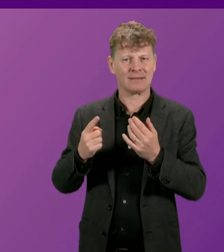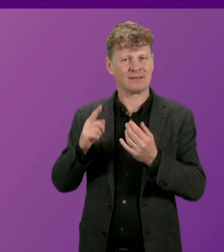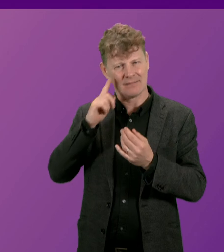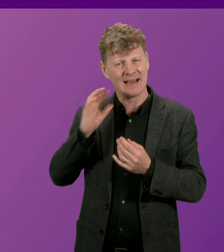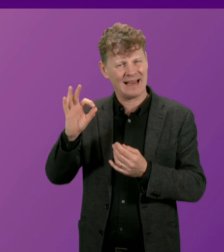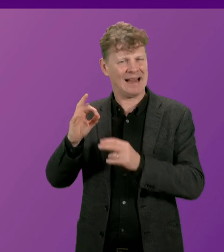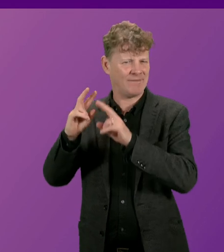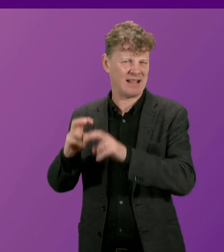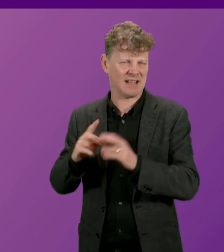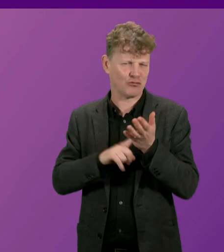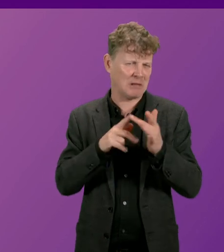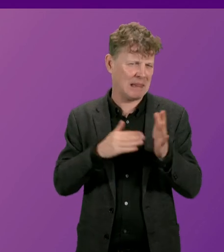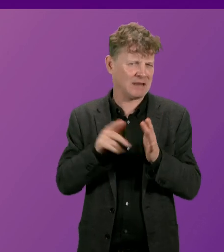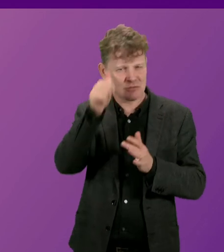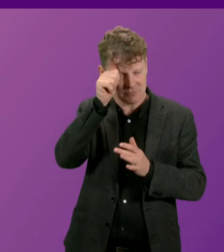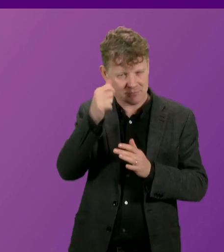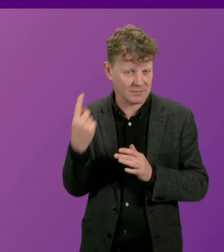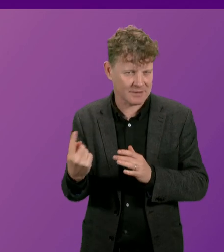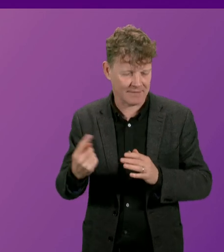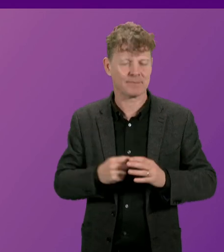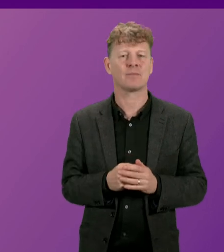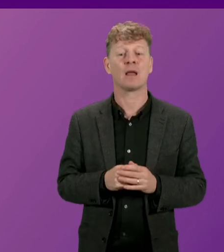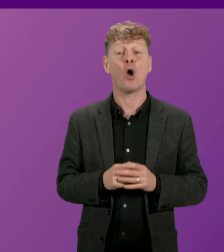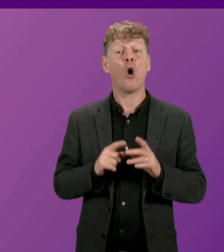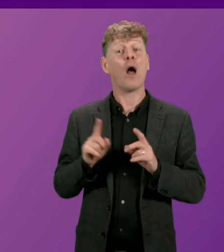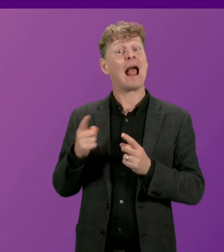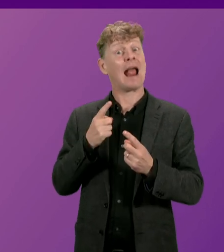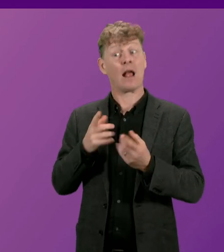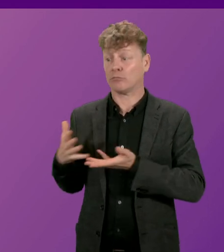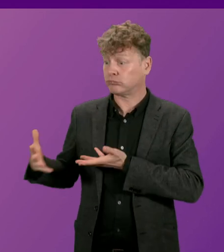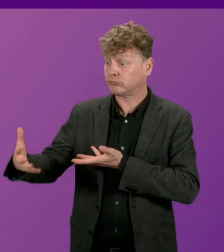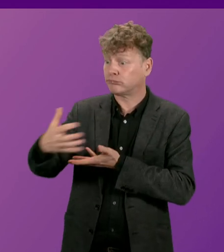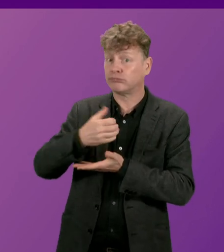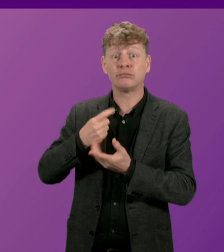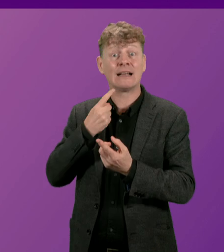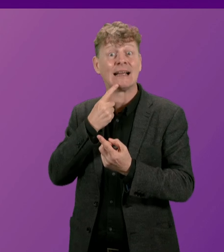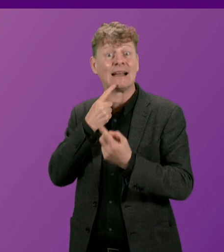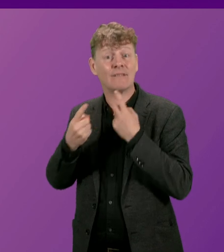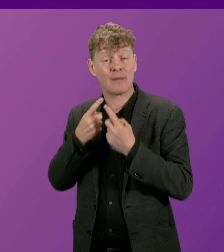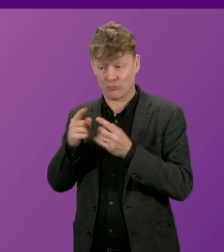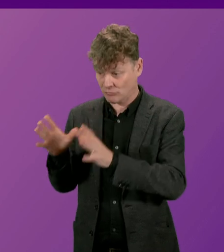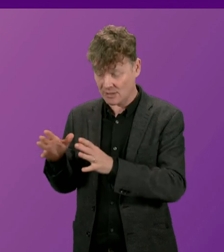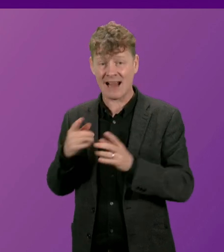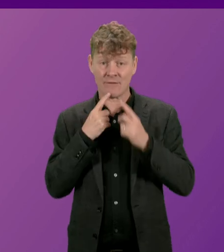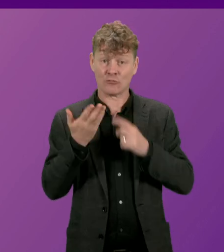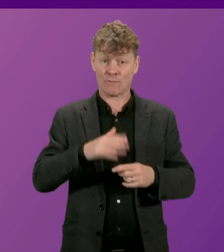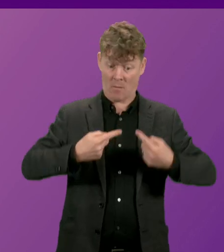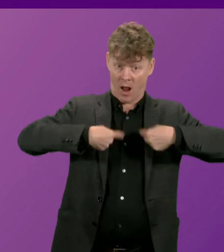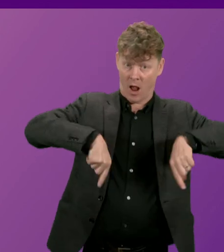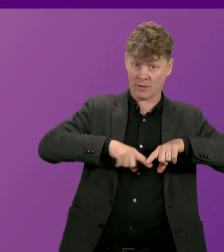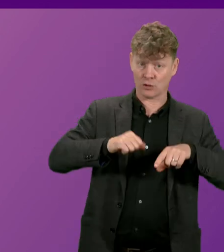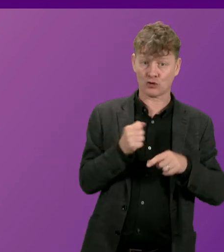and Liz Smith accepts that point. Whatever information Police Scotland wish to obtain from the Scottish Government, I would expect